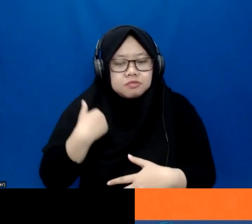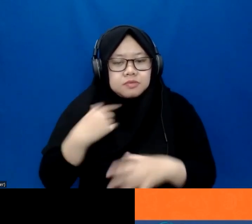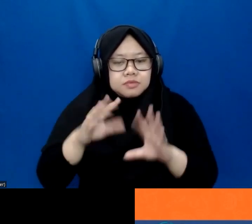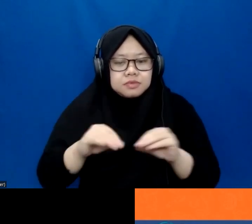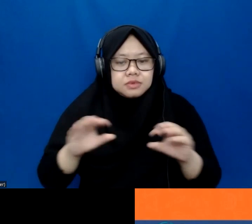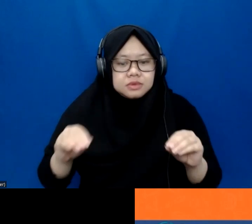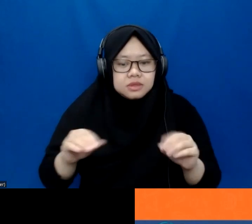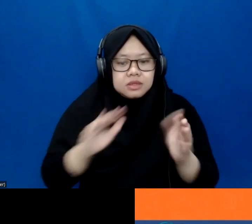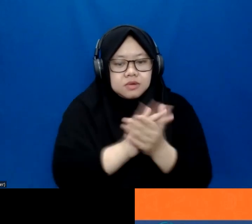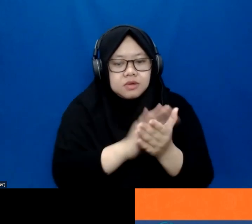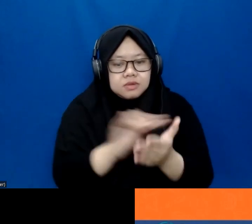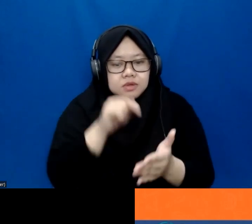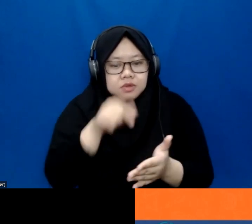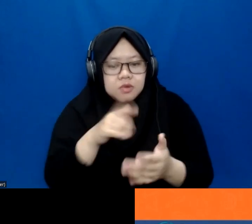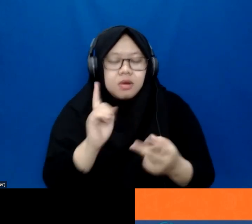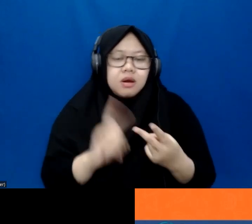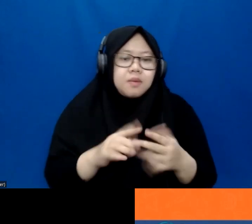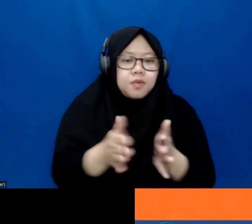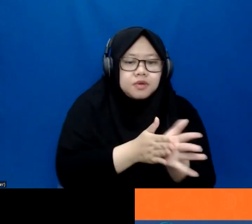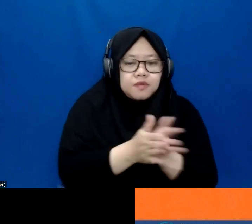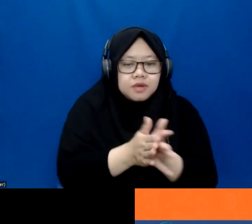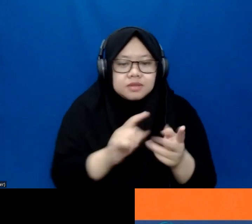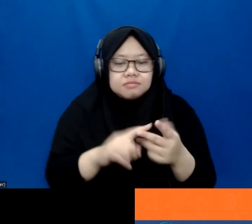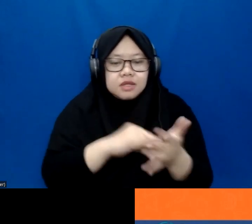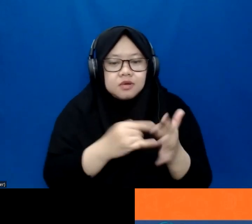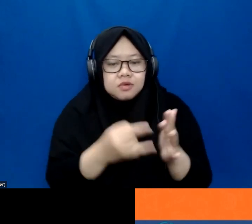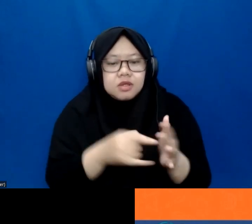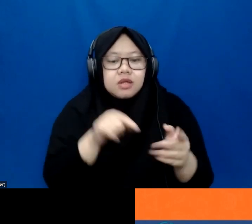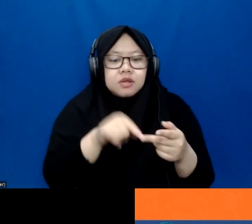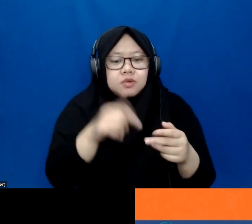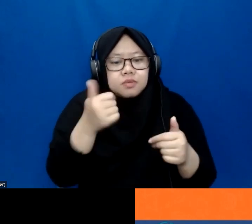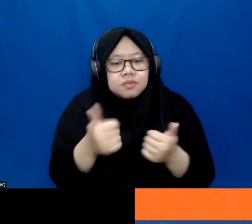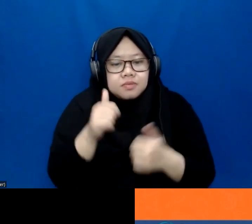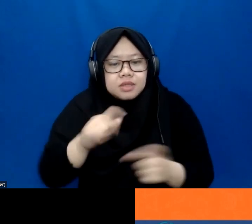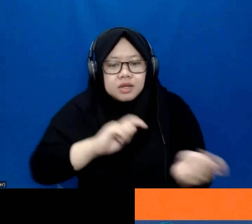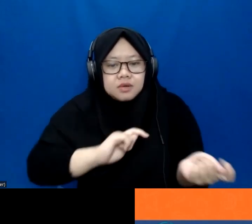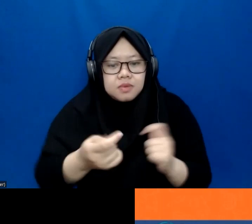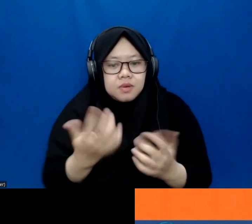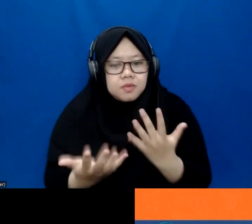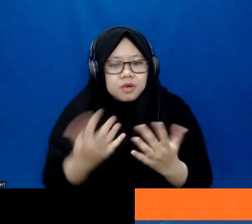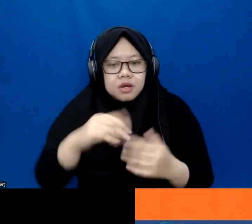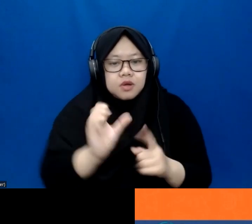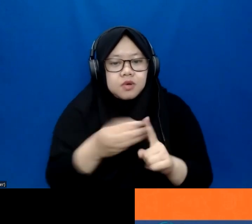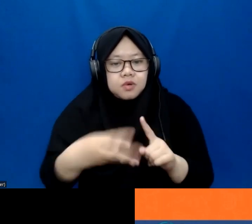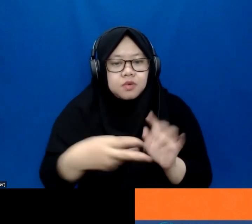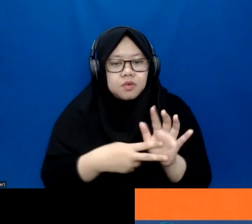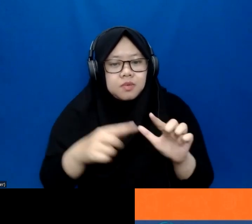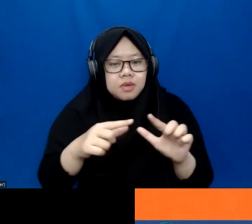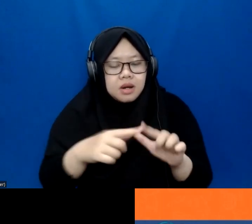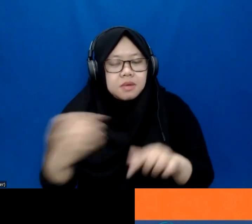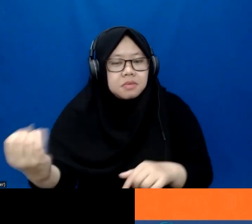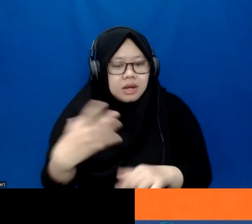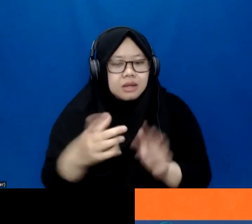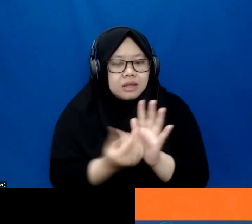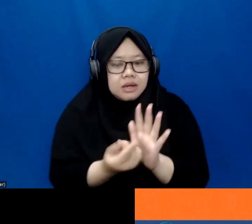terms of motivation, in terms of the cost of technology. If these two things can be changed, I think whatever Rubina mentioned, I think technology is great. We can do